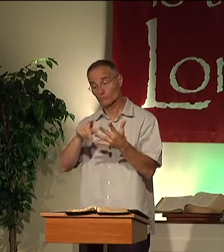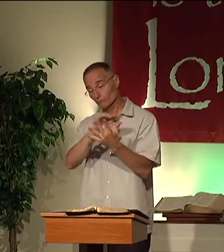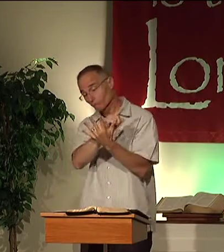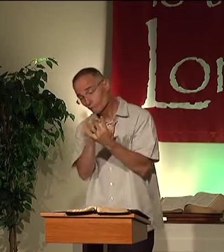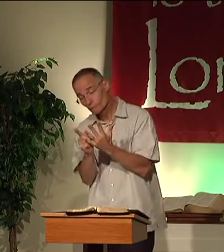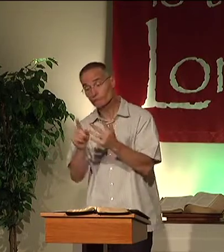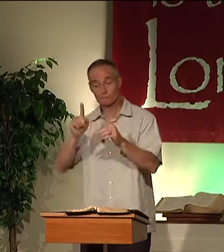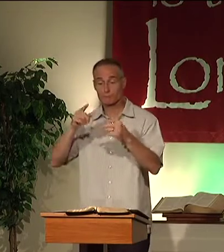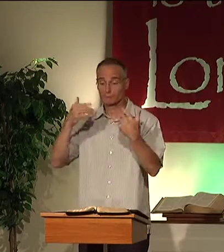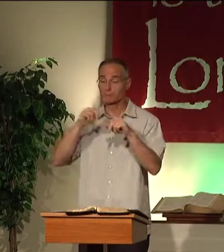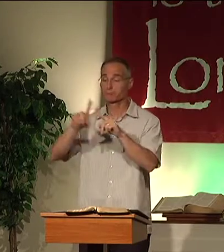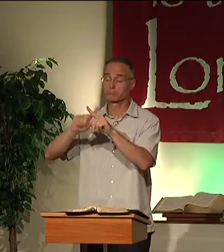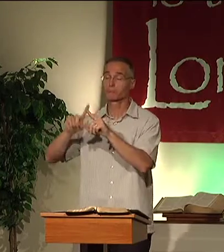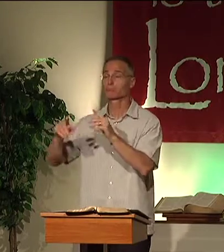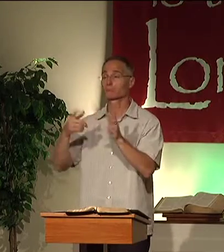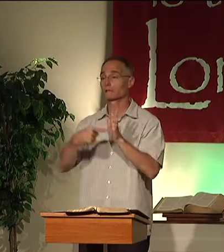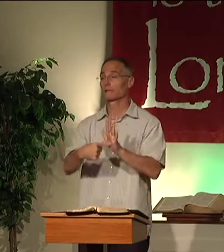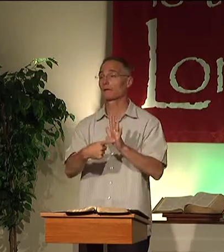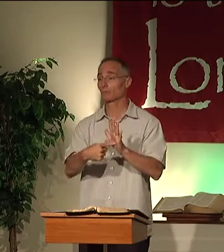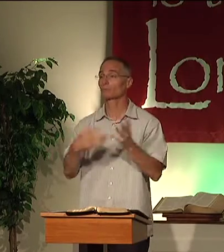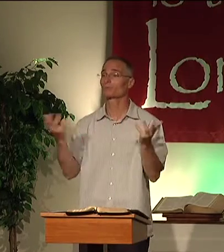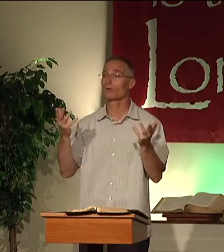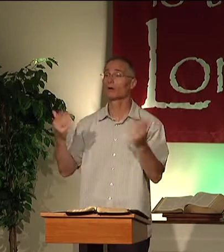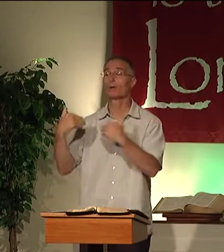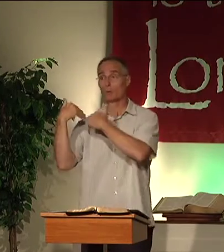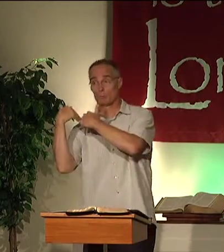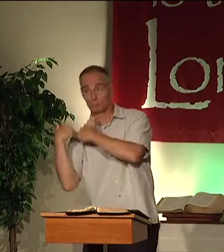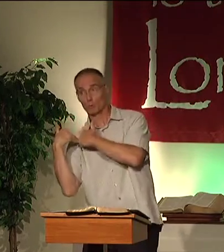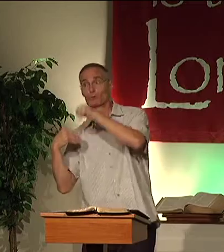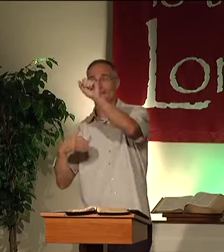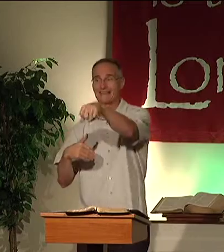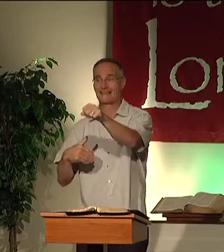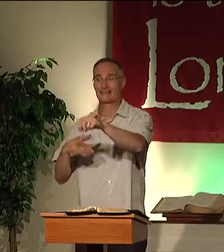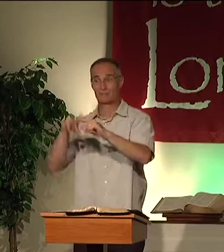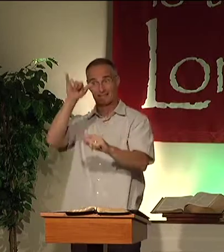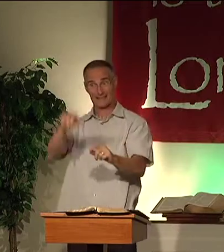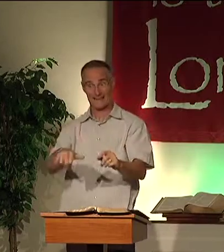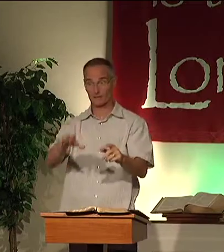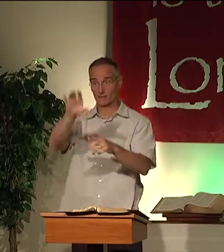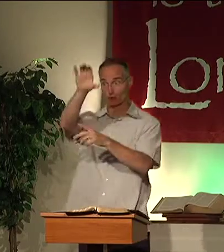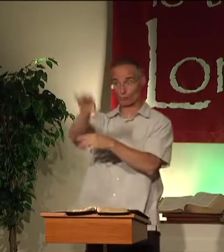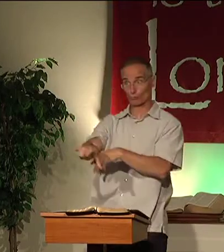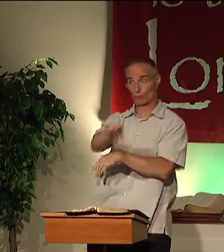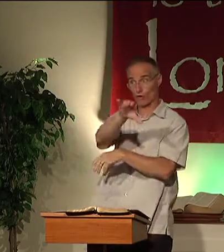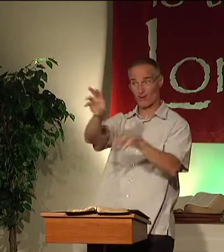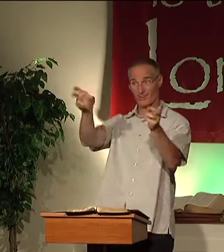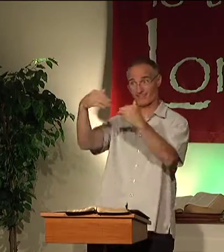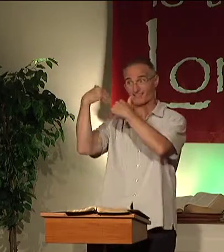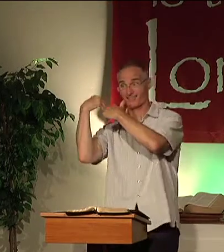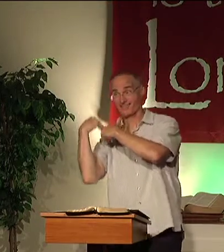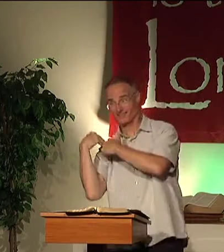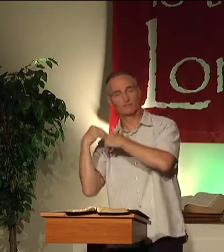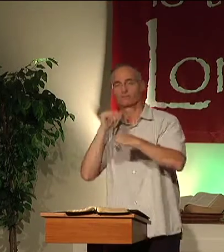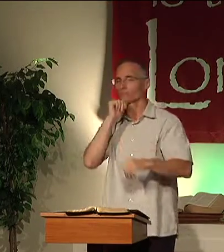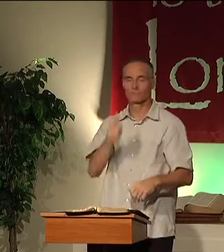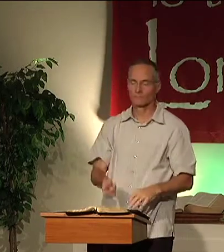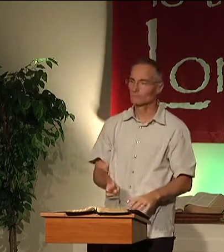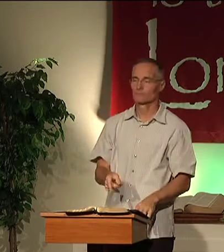All of those things, and could be different examples for burdens, yes, but when Jesus says, you must